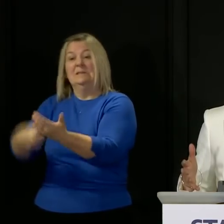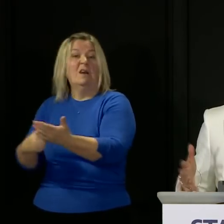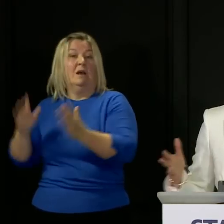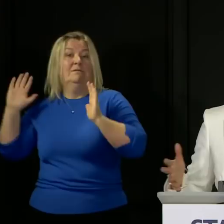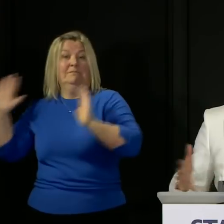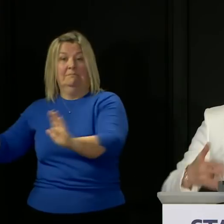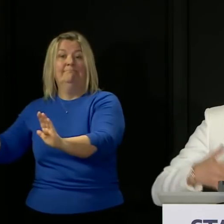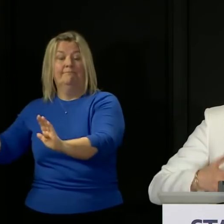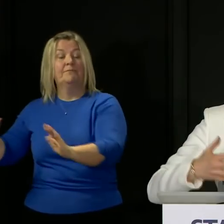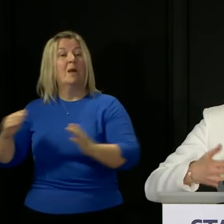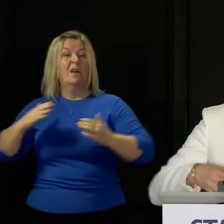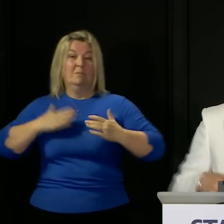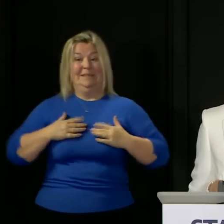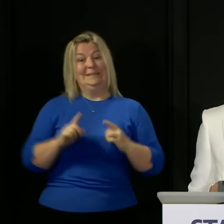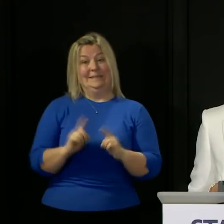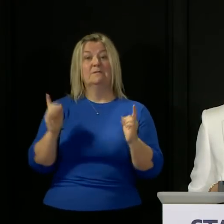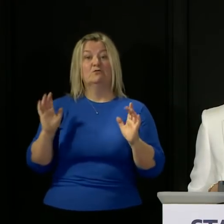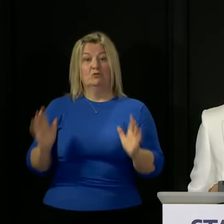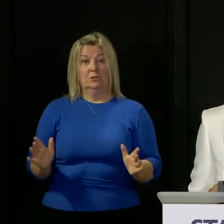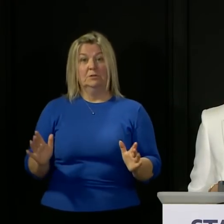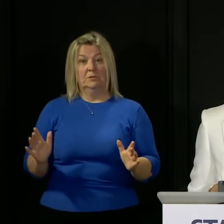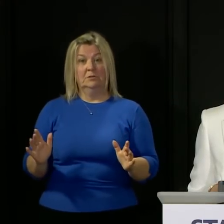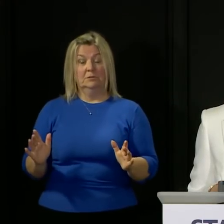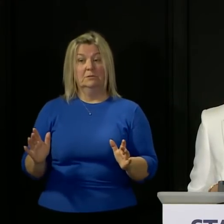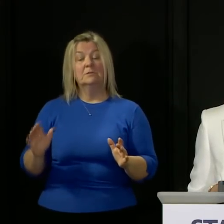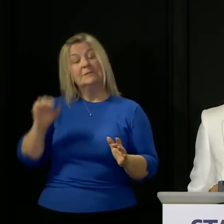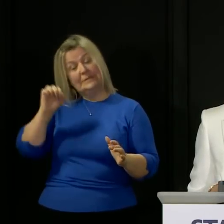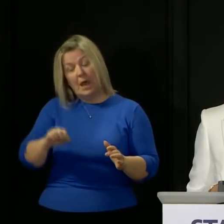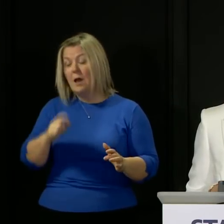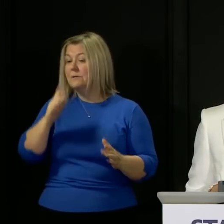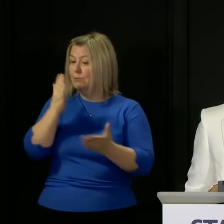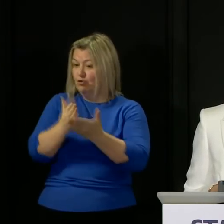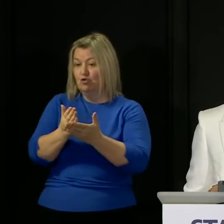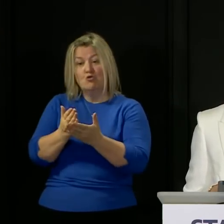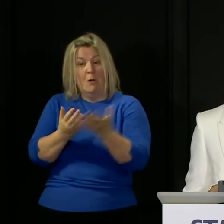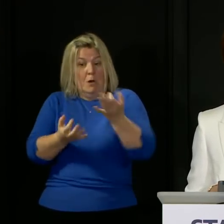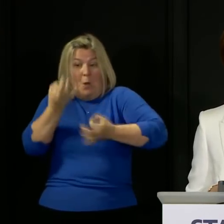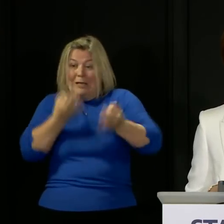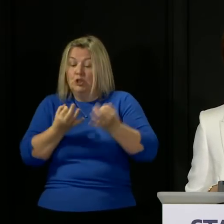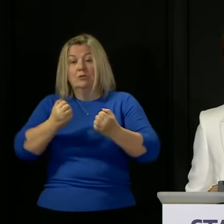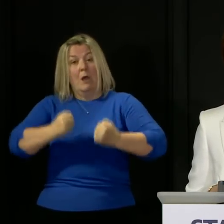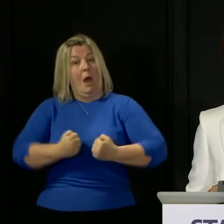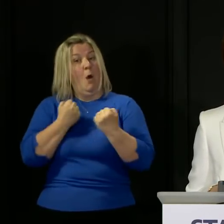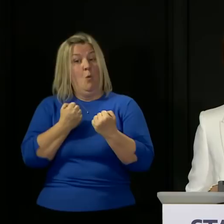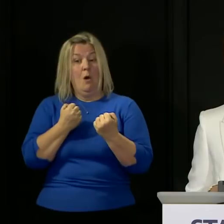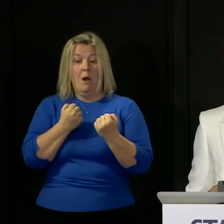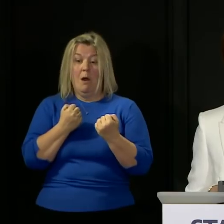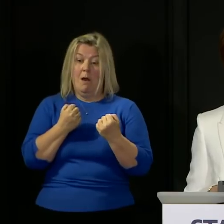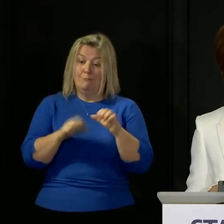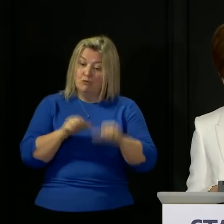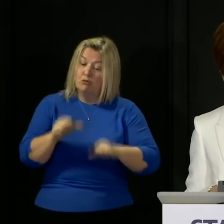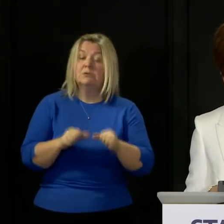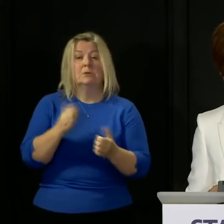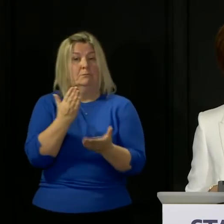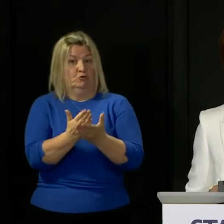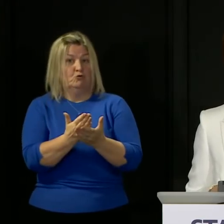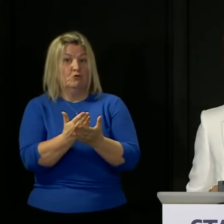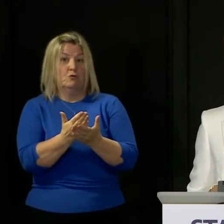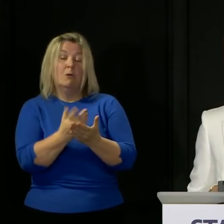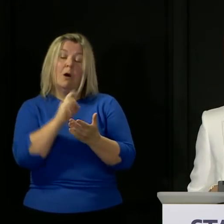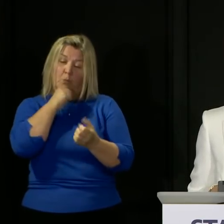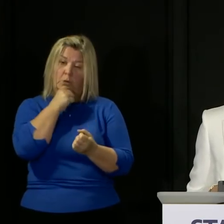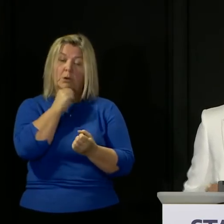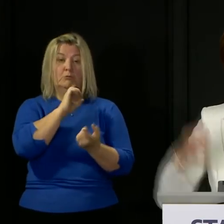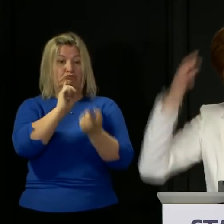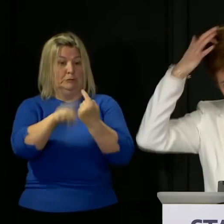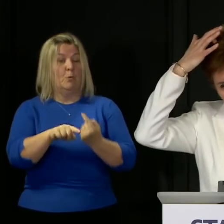absolutely accept the scrutiny of the decisions we are taking and answer the points made and the reasons why we're